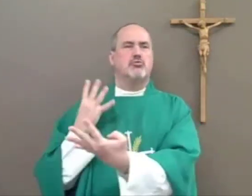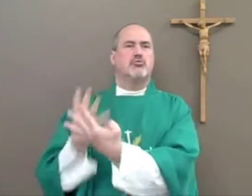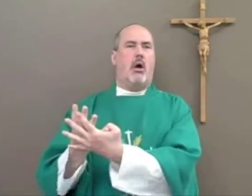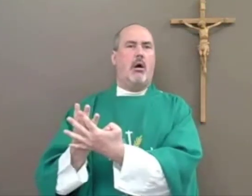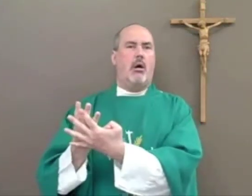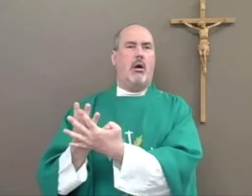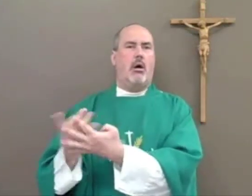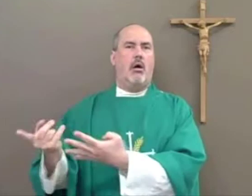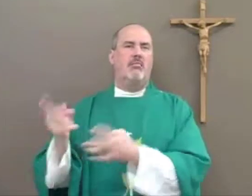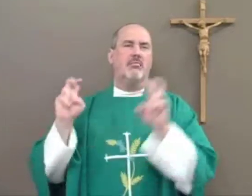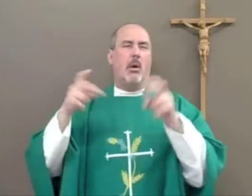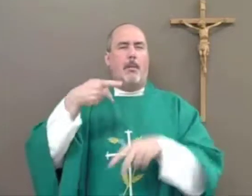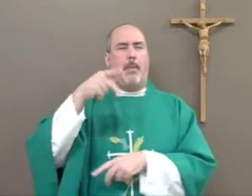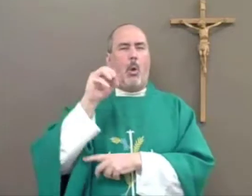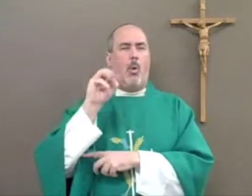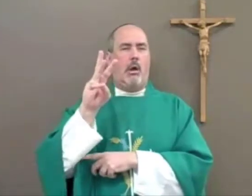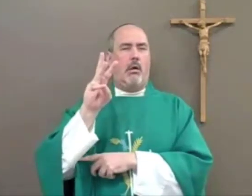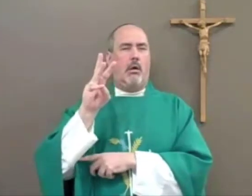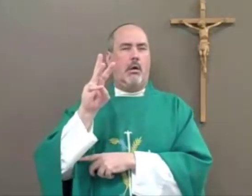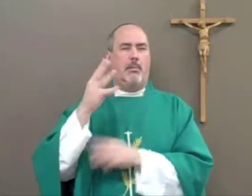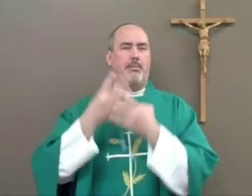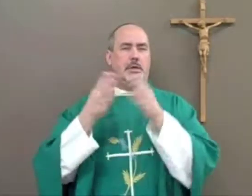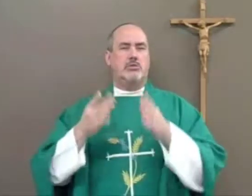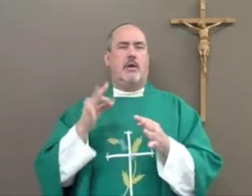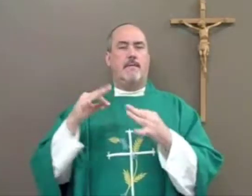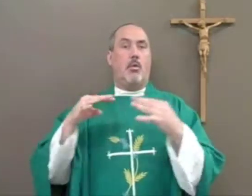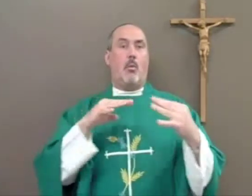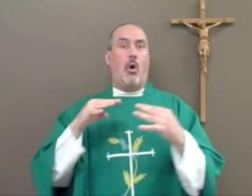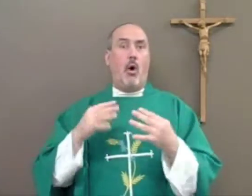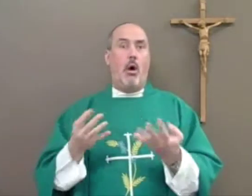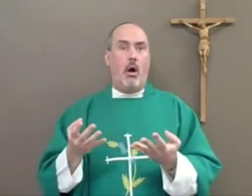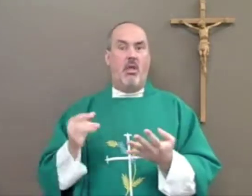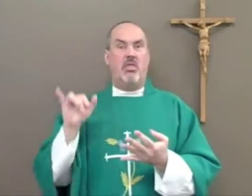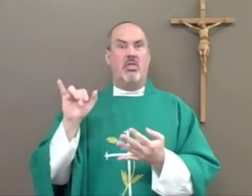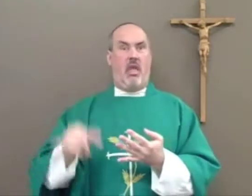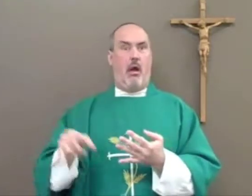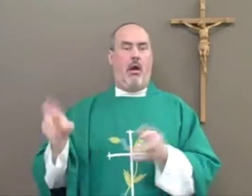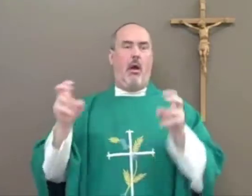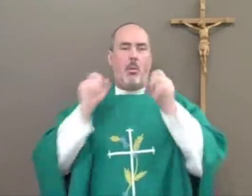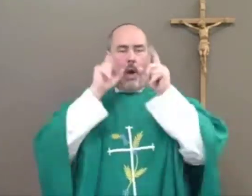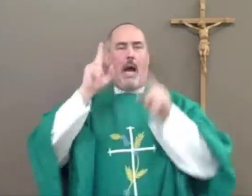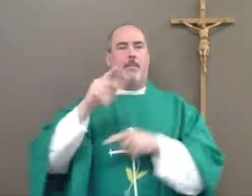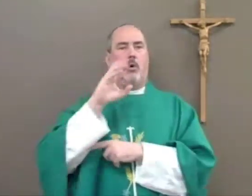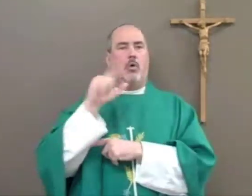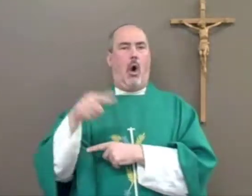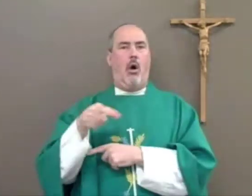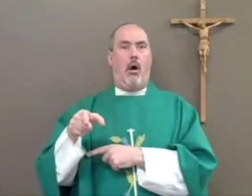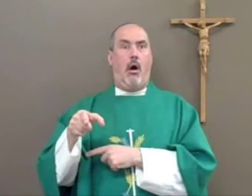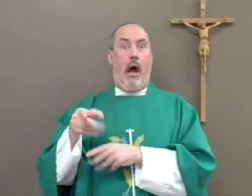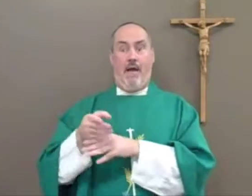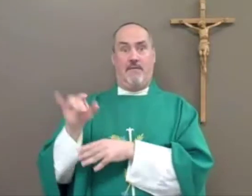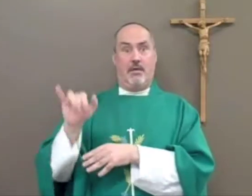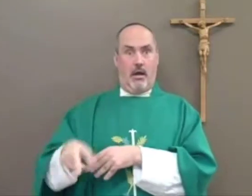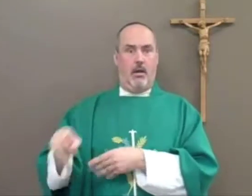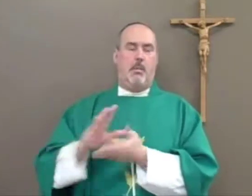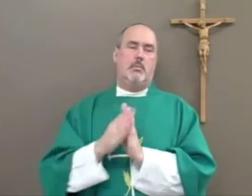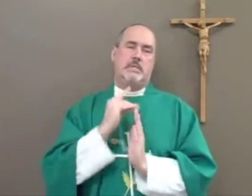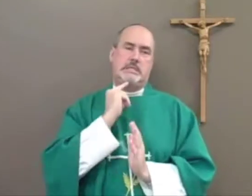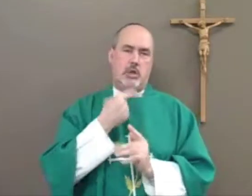side lost and he ended up being a prisoner of war. During that time, he became a very